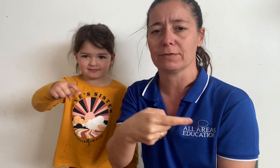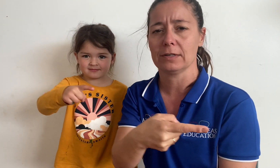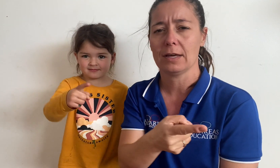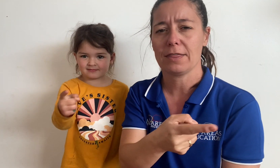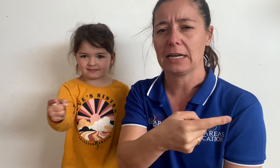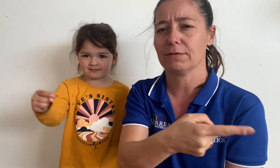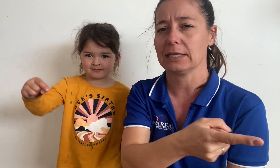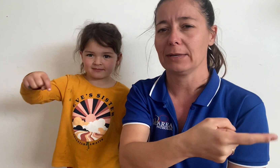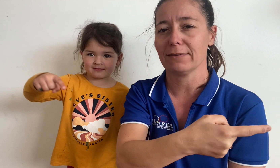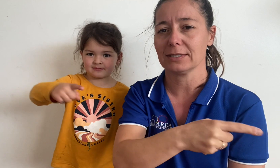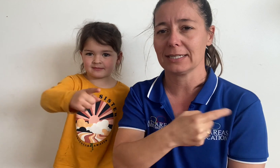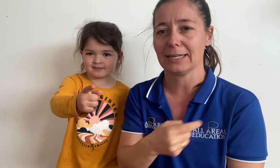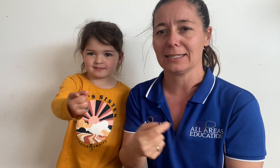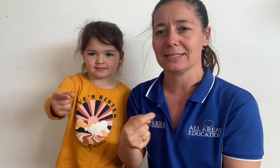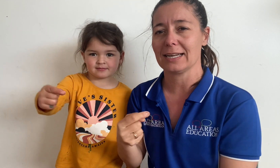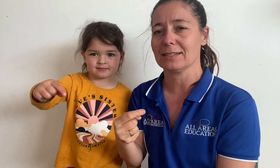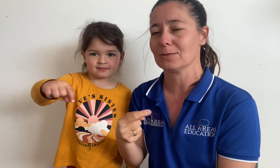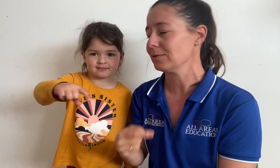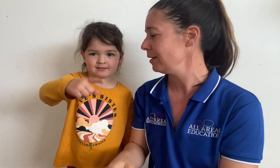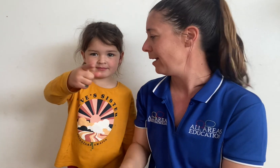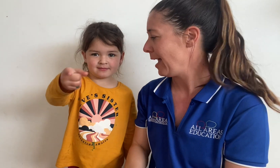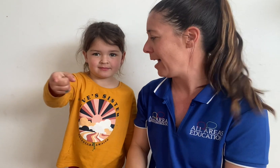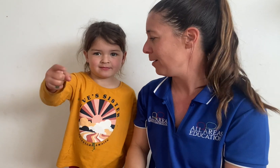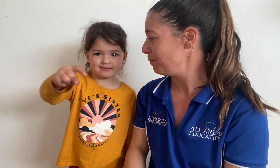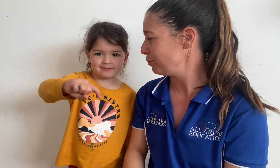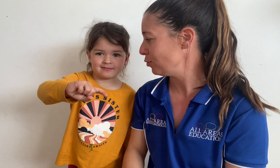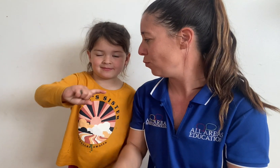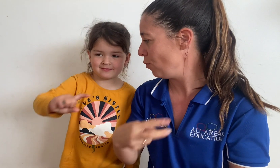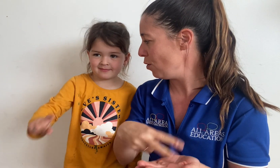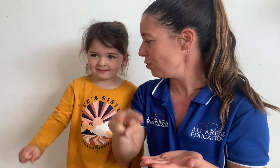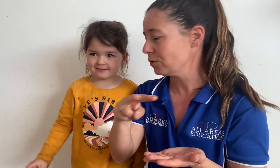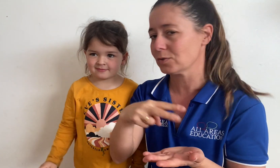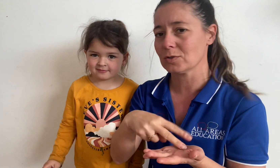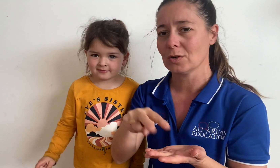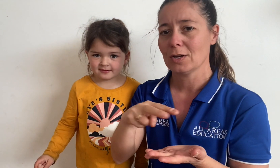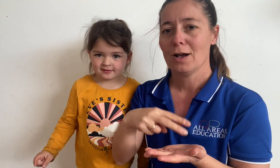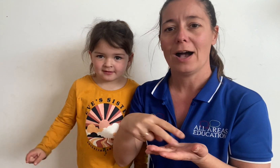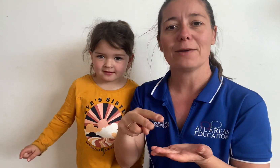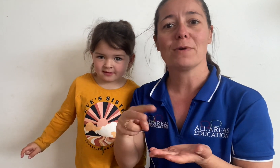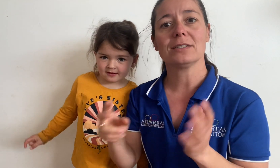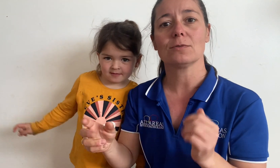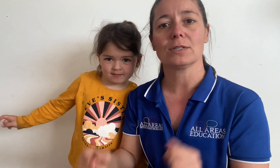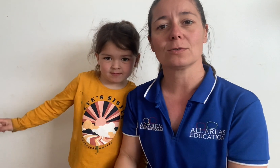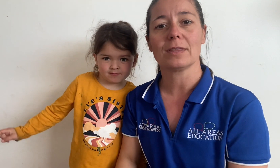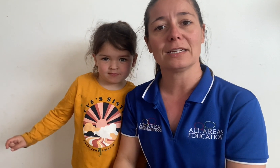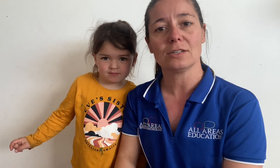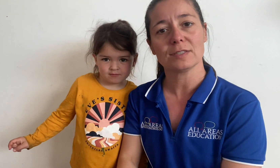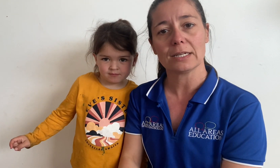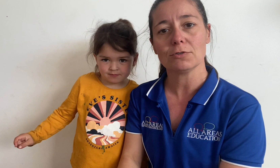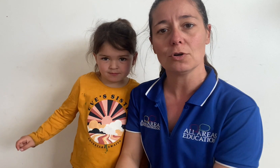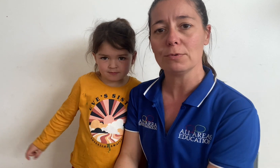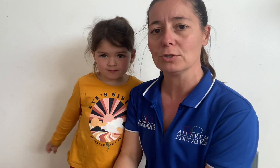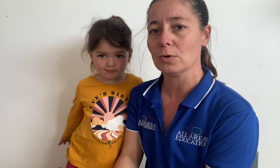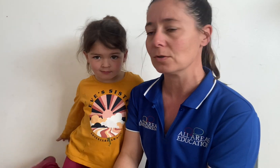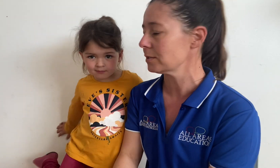thankfully we haven't seen any snakes on our bushwalks i wonder what sort of things you've seen on your bushwalks